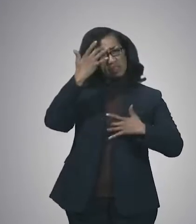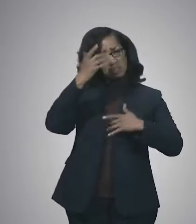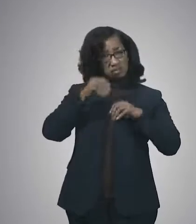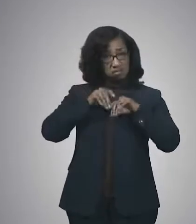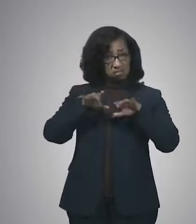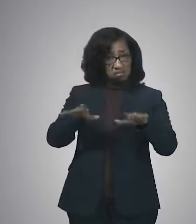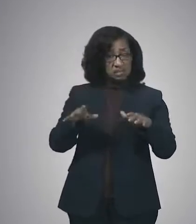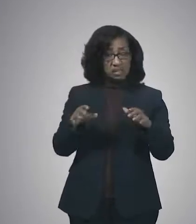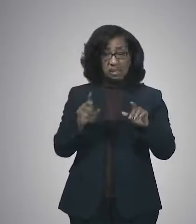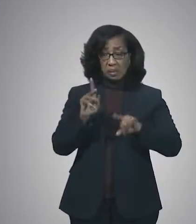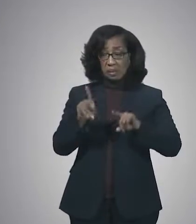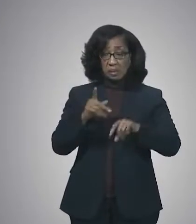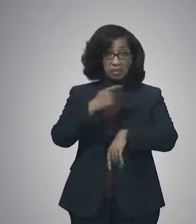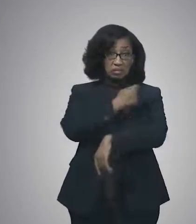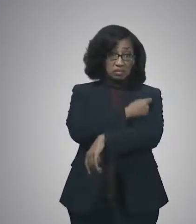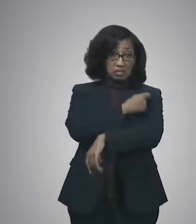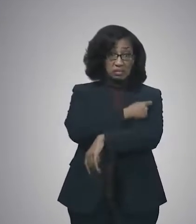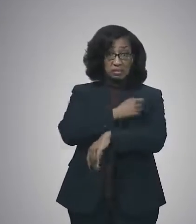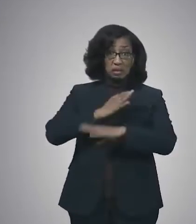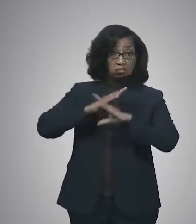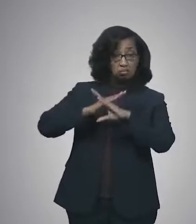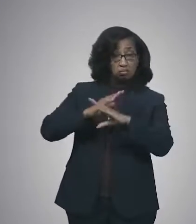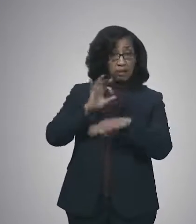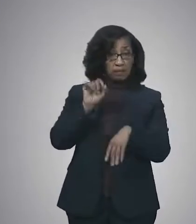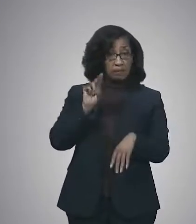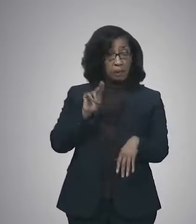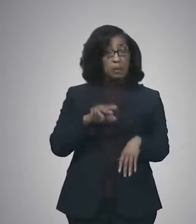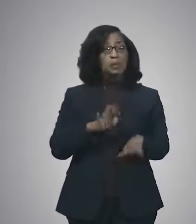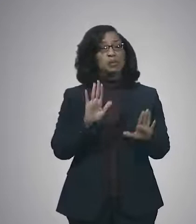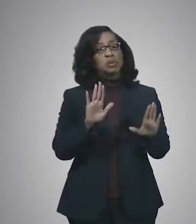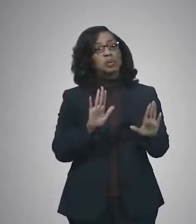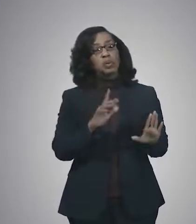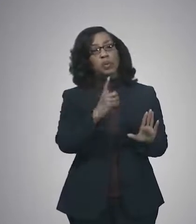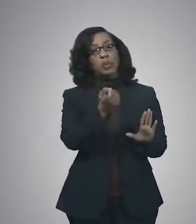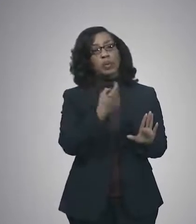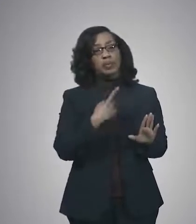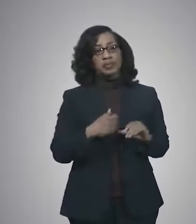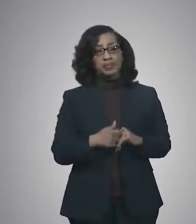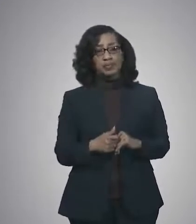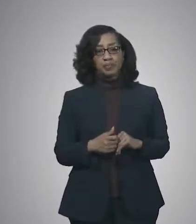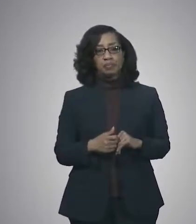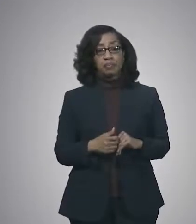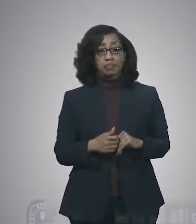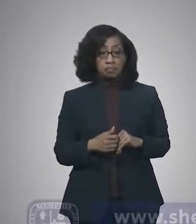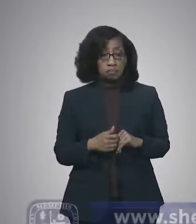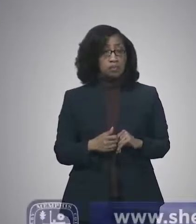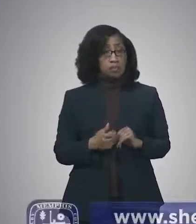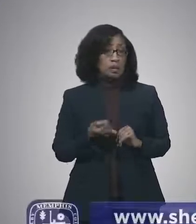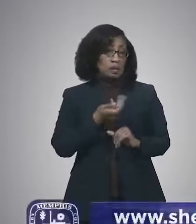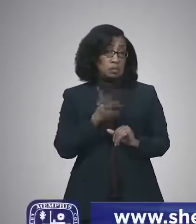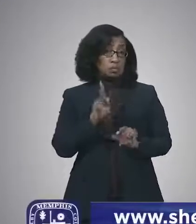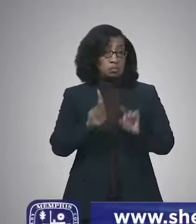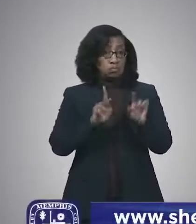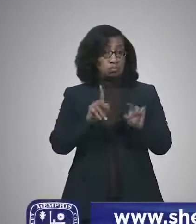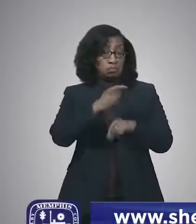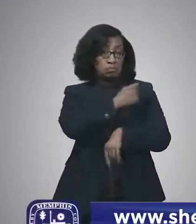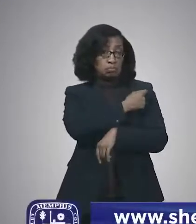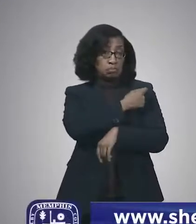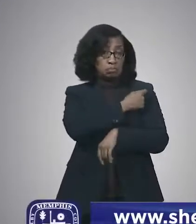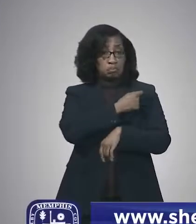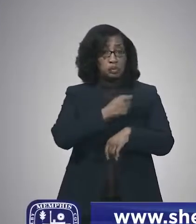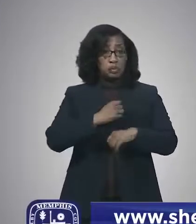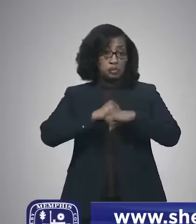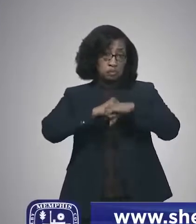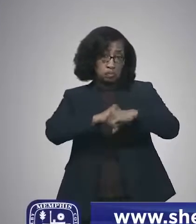are people getting immunized against the flu? Great question. We do have a steady stream of people getting immunized against the flu, mainly